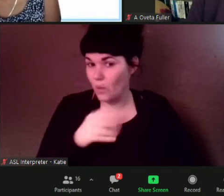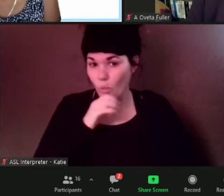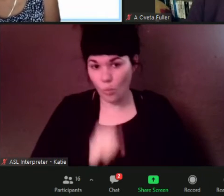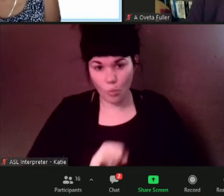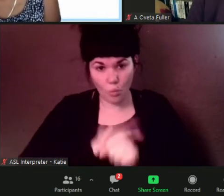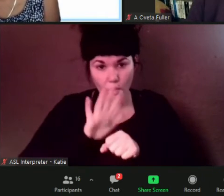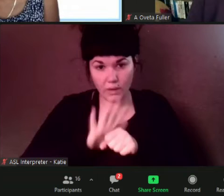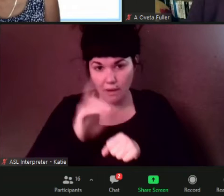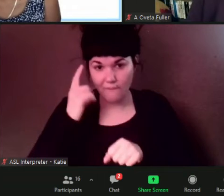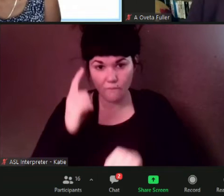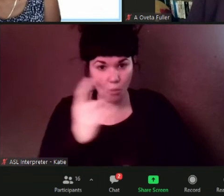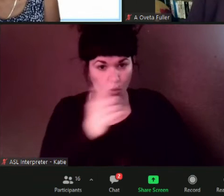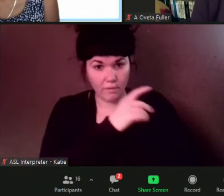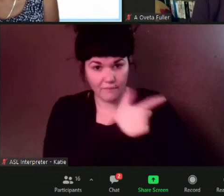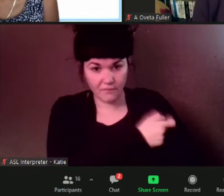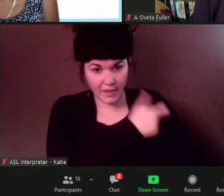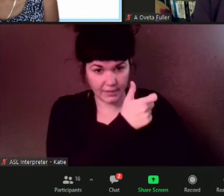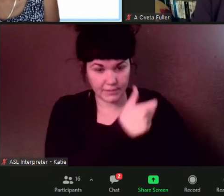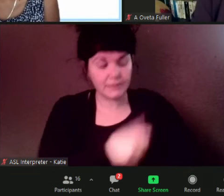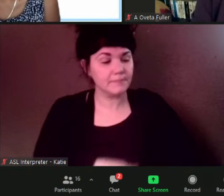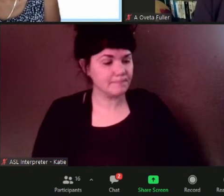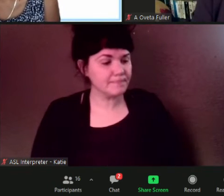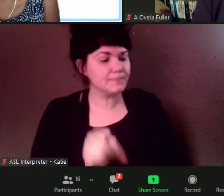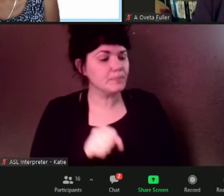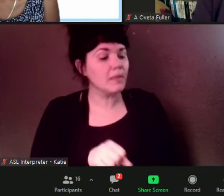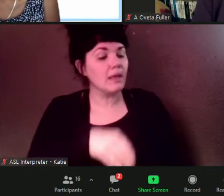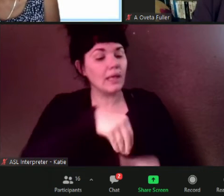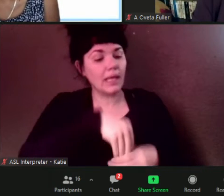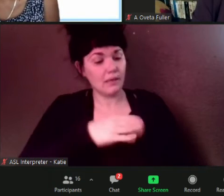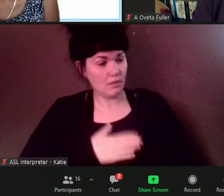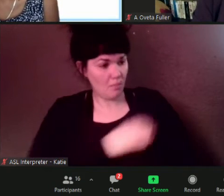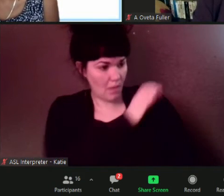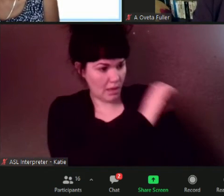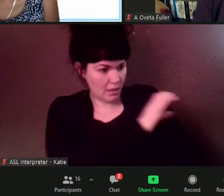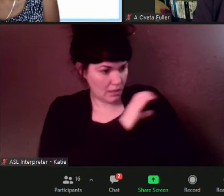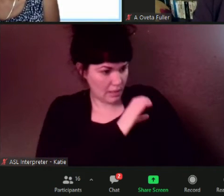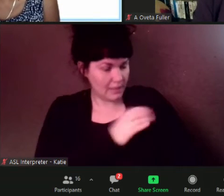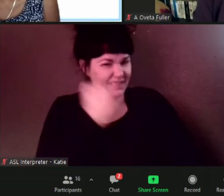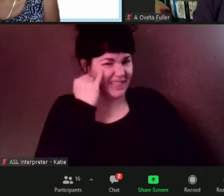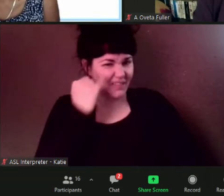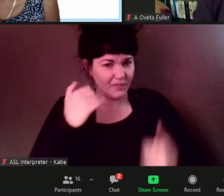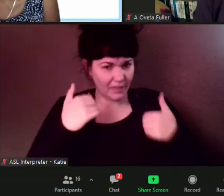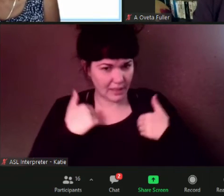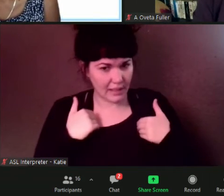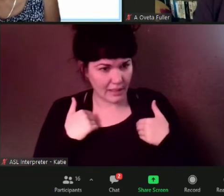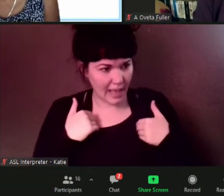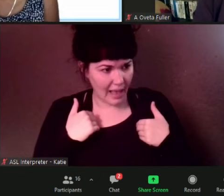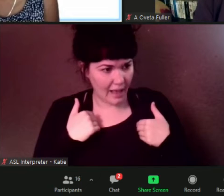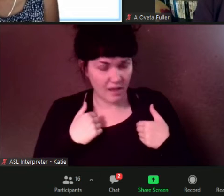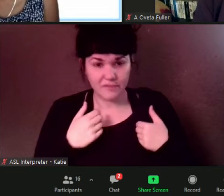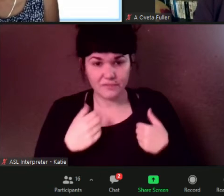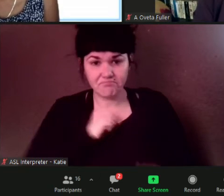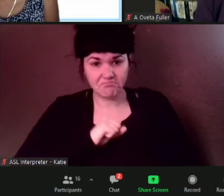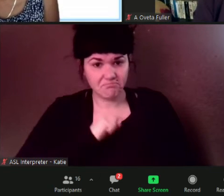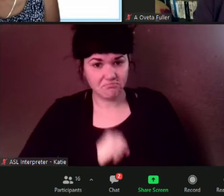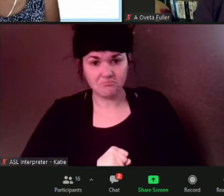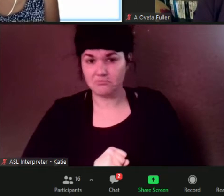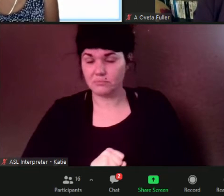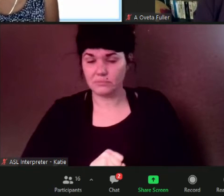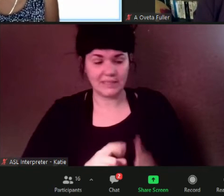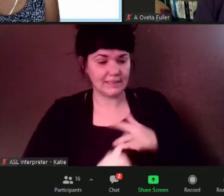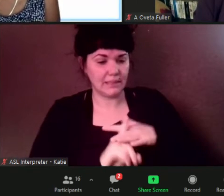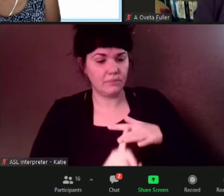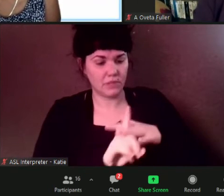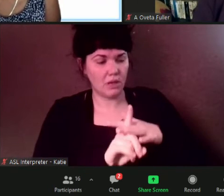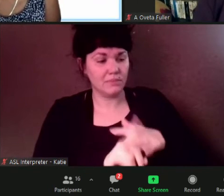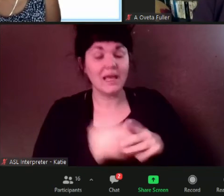so when i'm seeing patients in my clinic if they have cold symptoms i am testing them for covet it's a quick swab in the nose i can